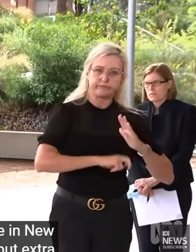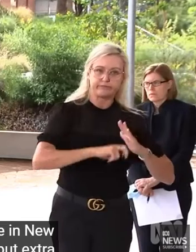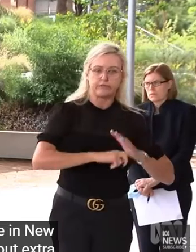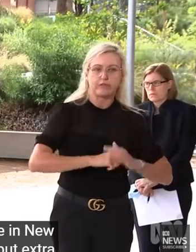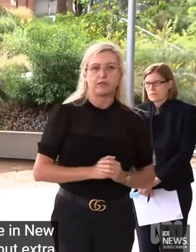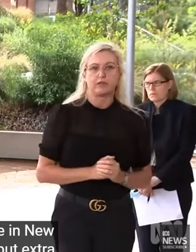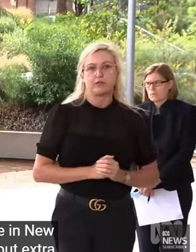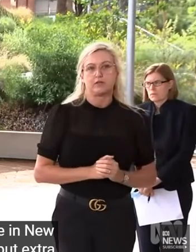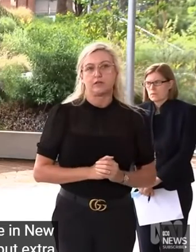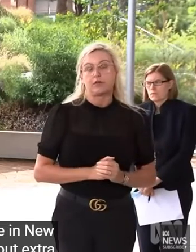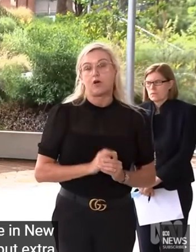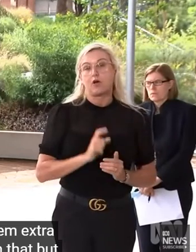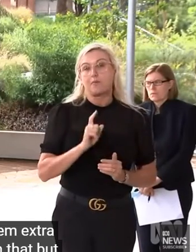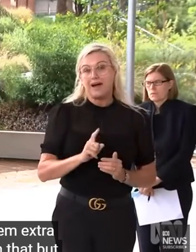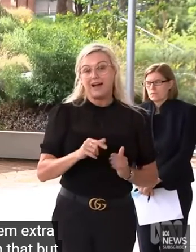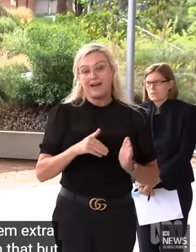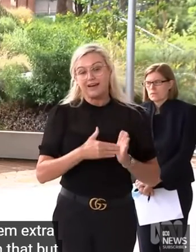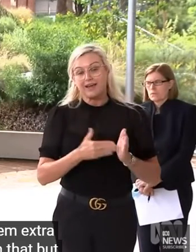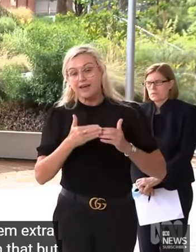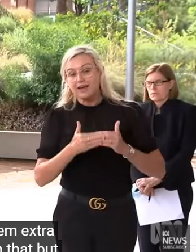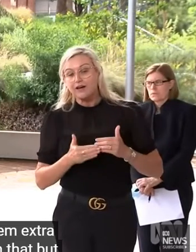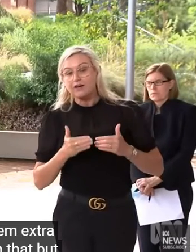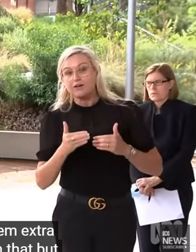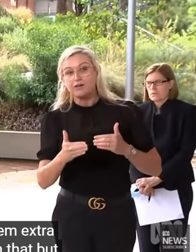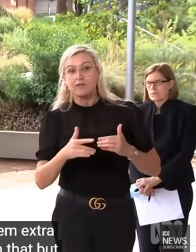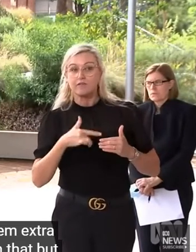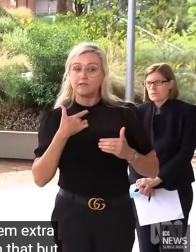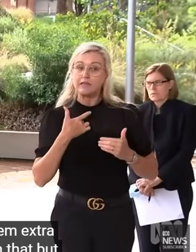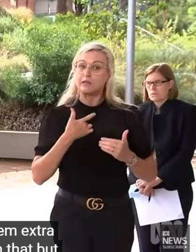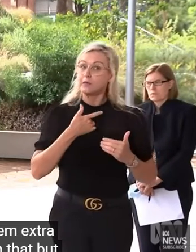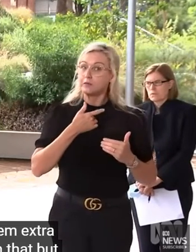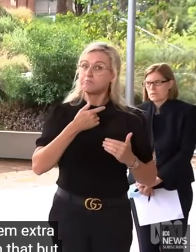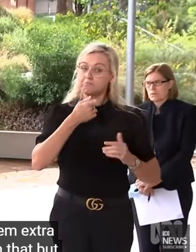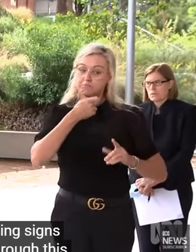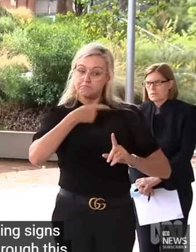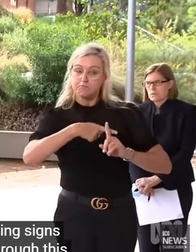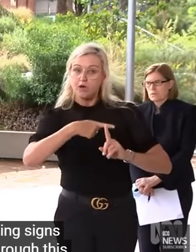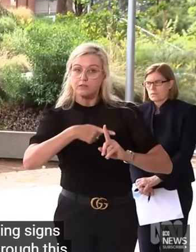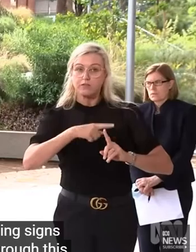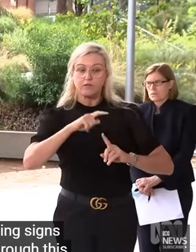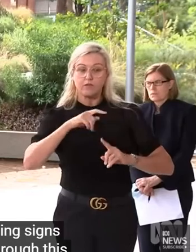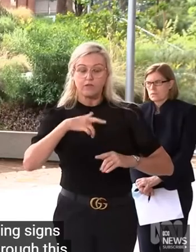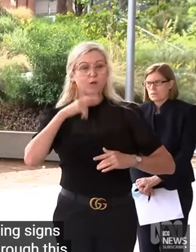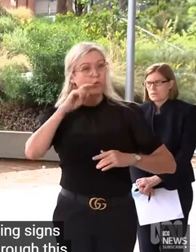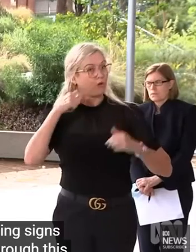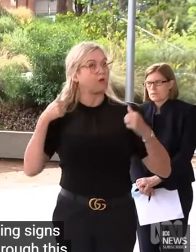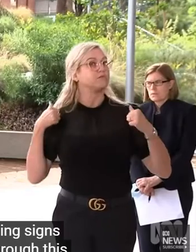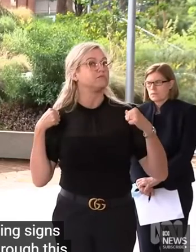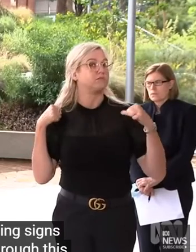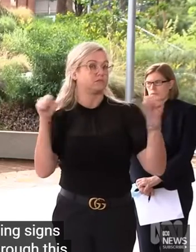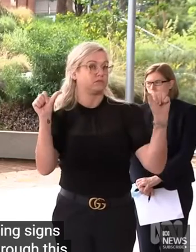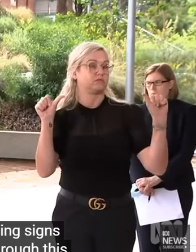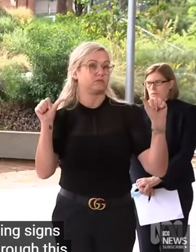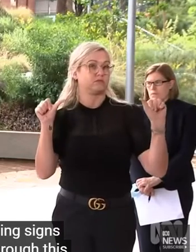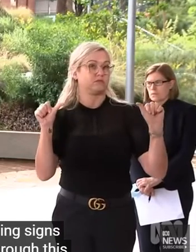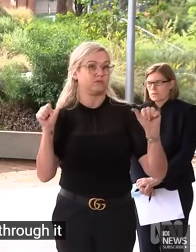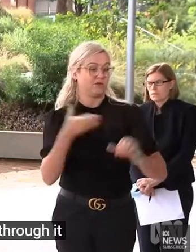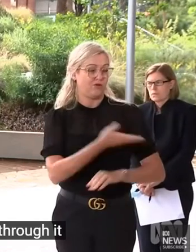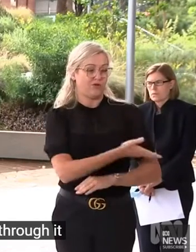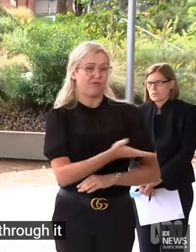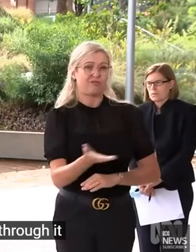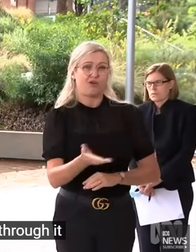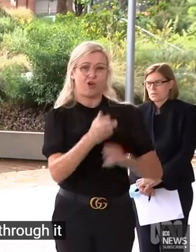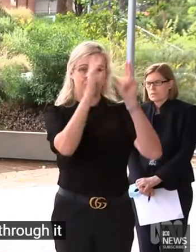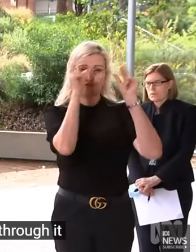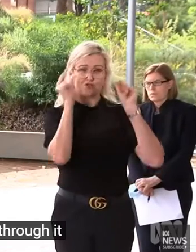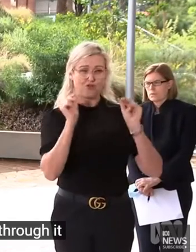reassuring signs as we make our way through this pandemic. We will get through it. And the heroes on the front line are our health workers, and they've